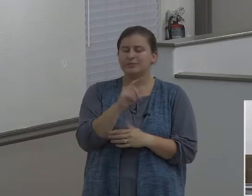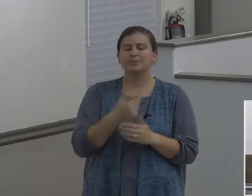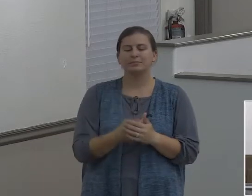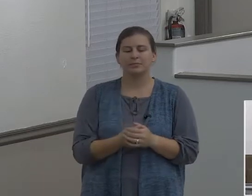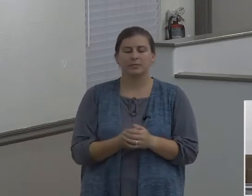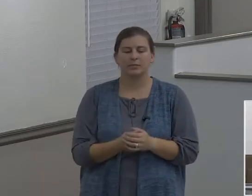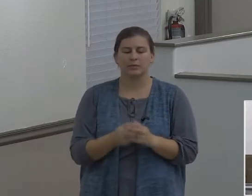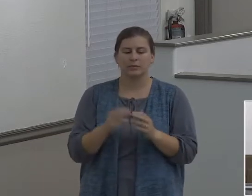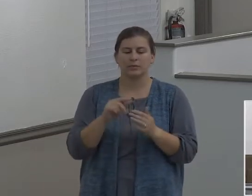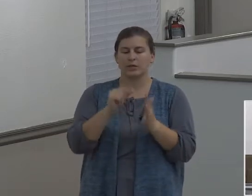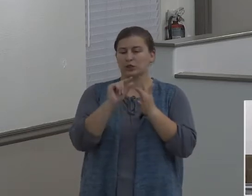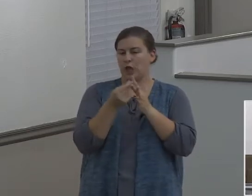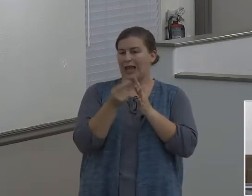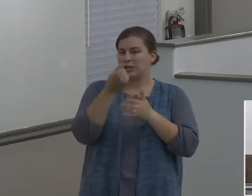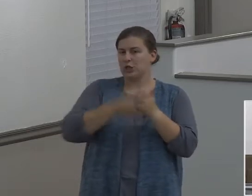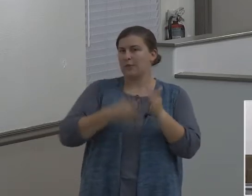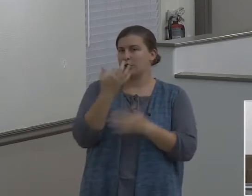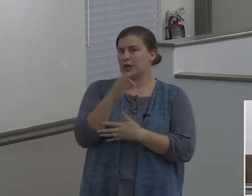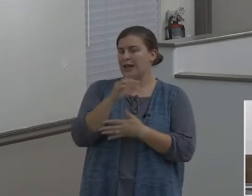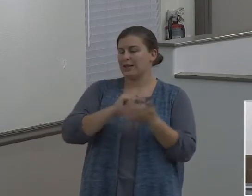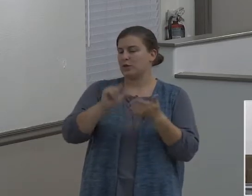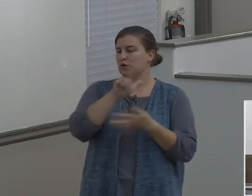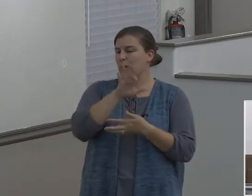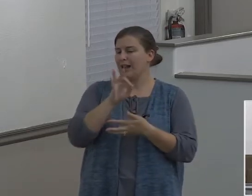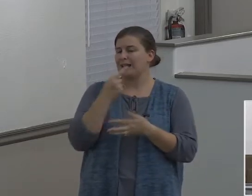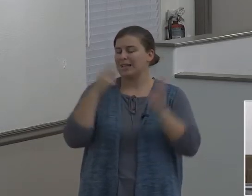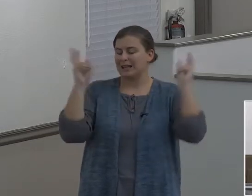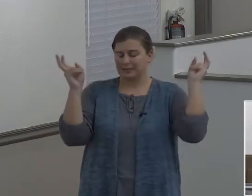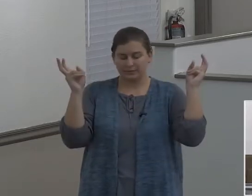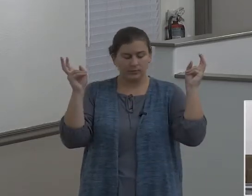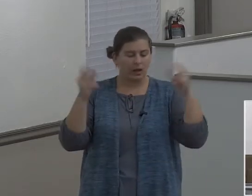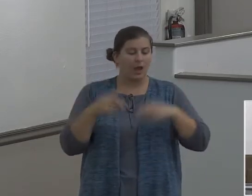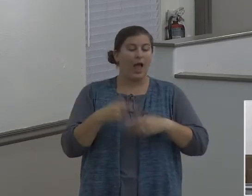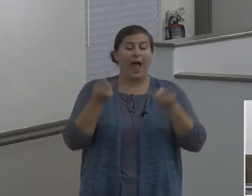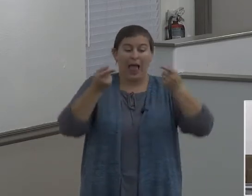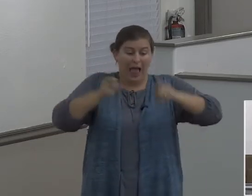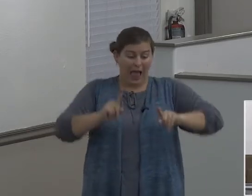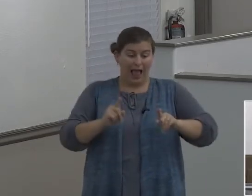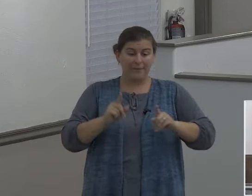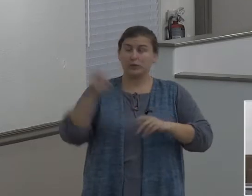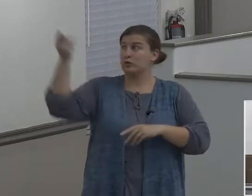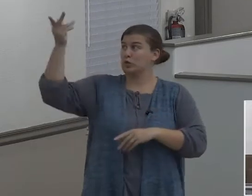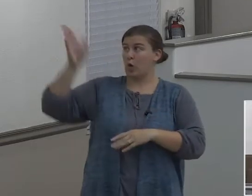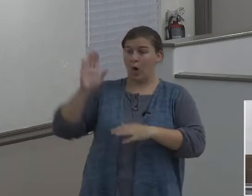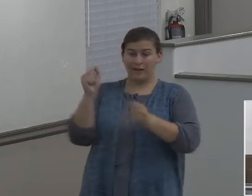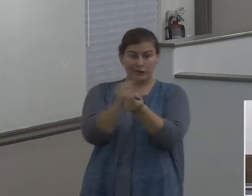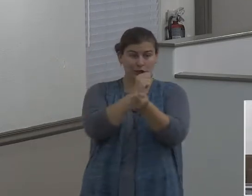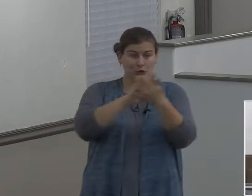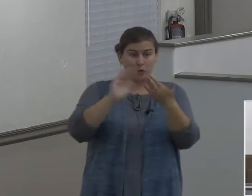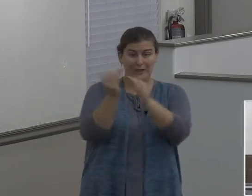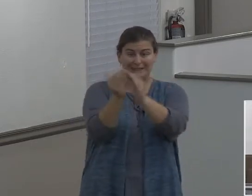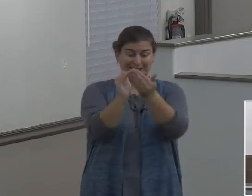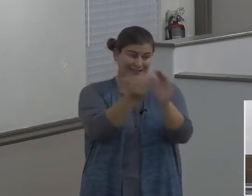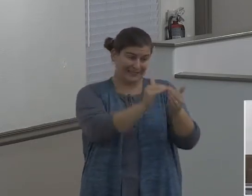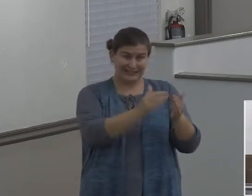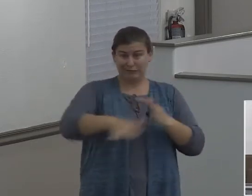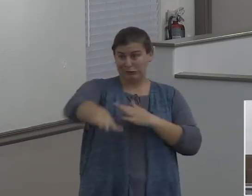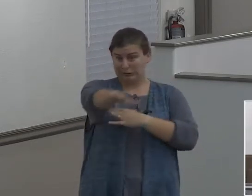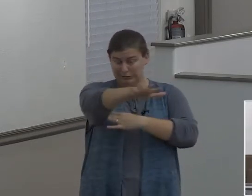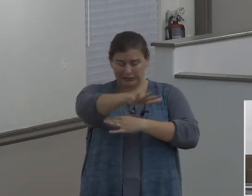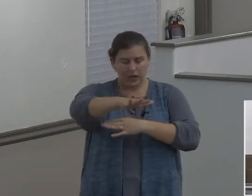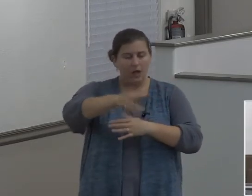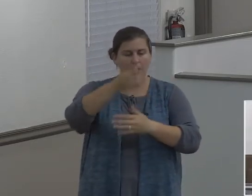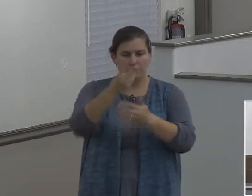19 verse 29 says this, And it came to pass when God destroyed the cities of the plain that God remembered